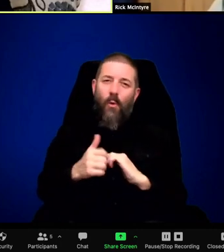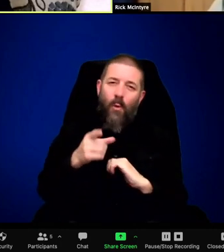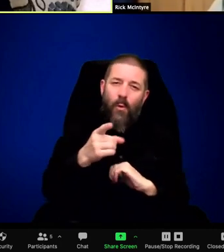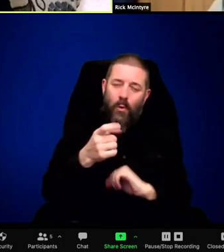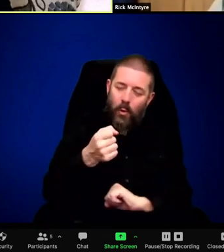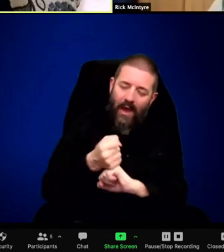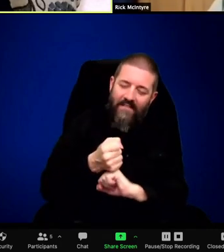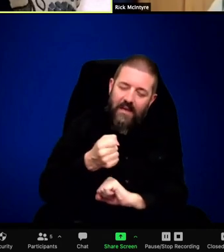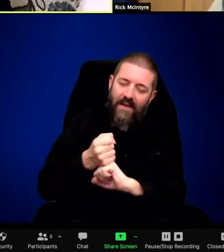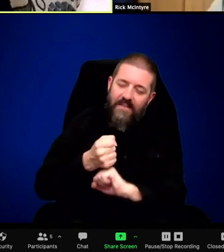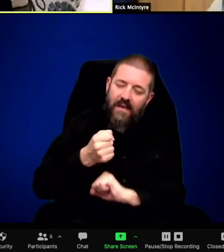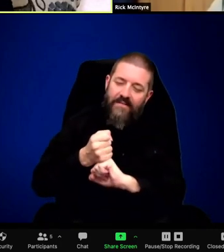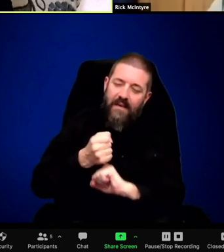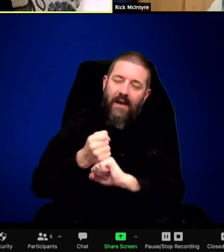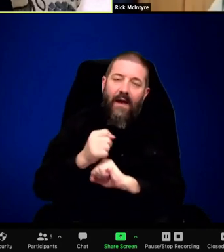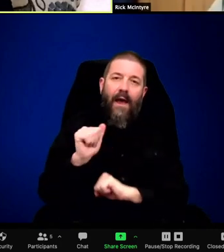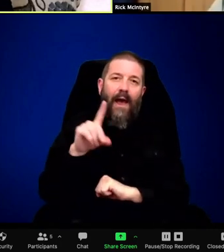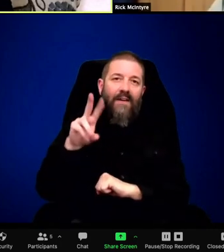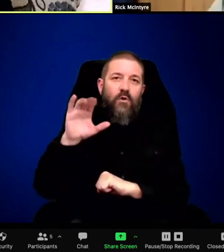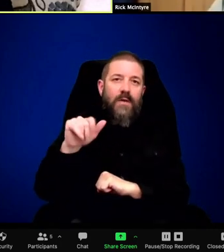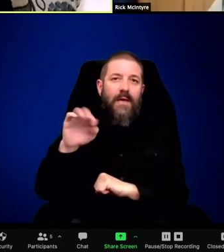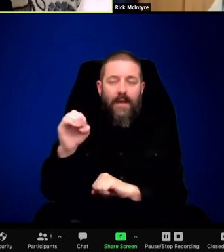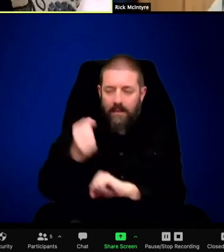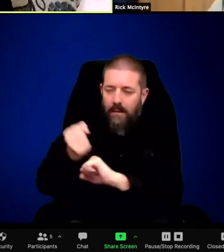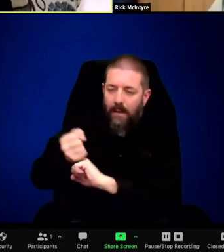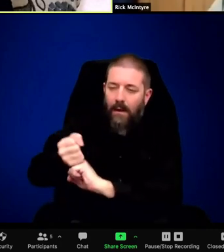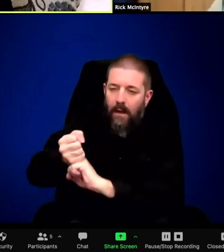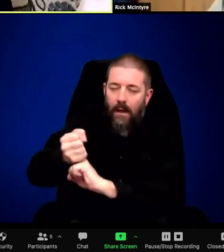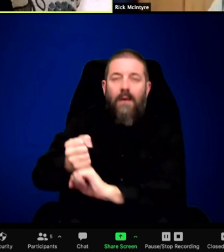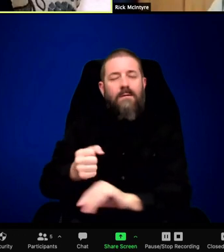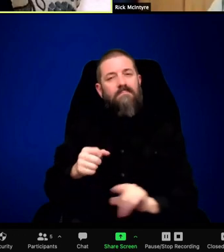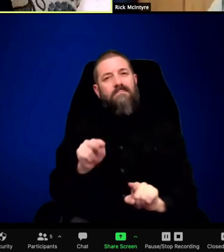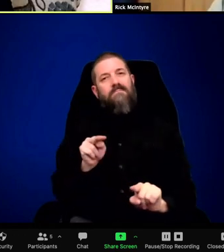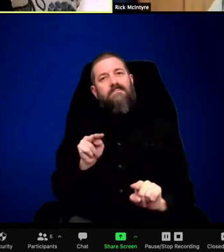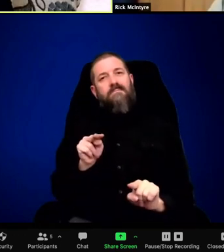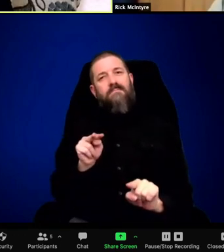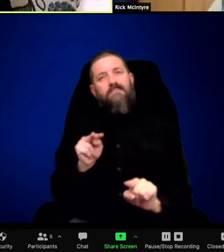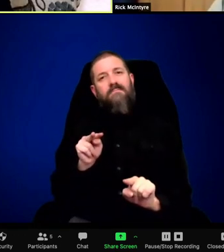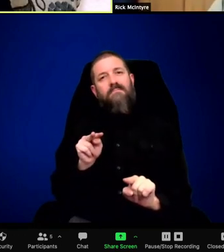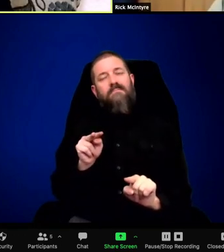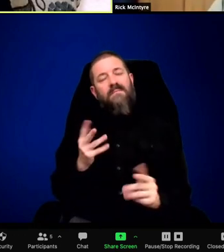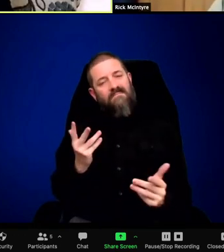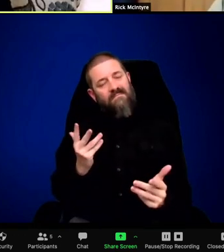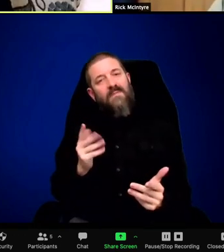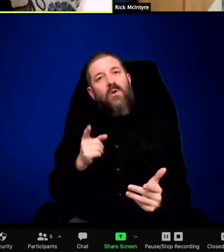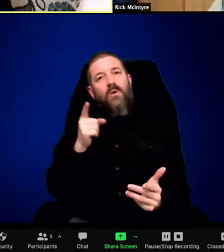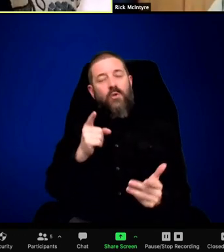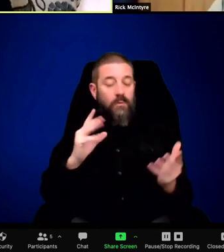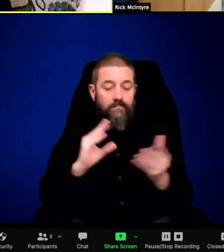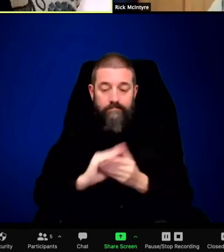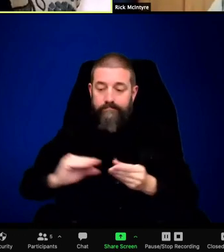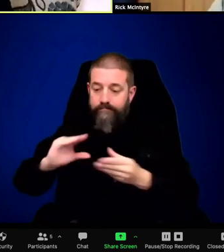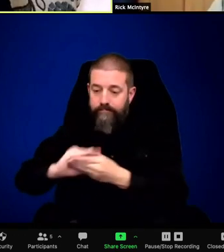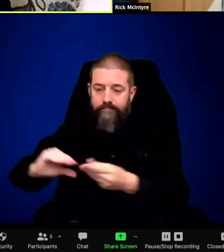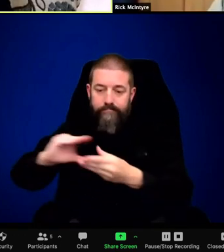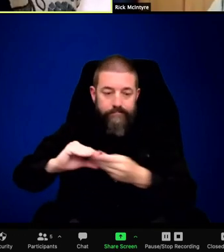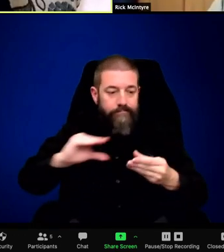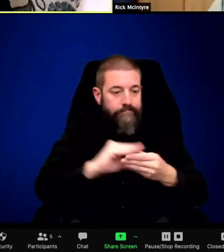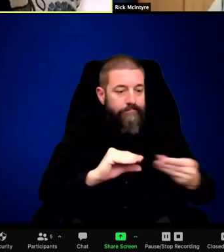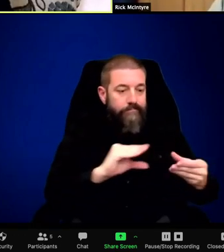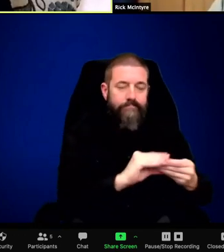it's almost eight o'clock your time, seven o'clock our time. I want to just ask one more question.